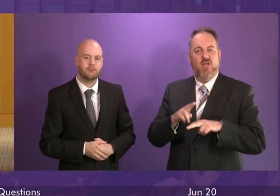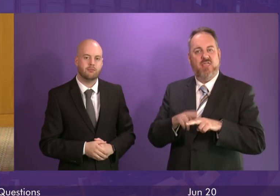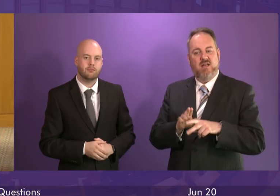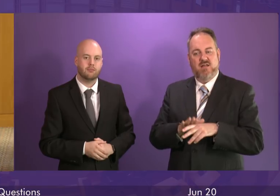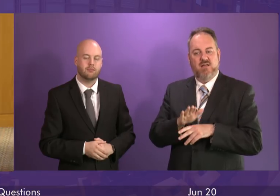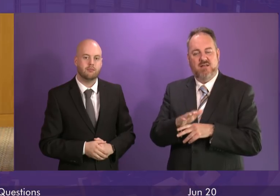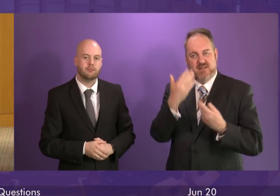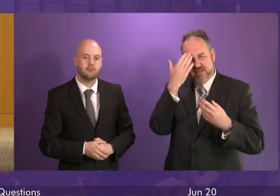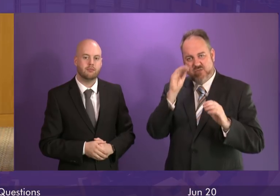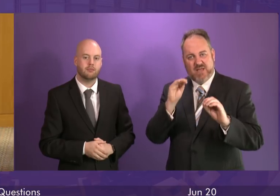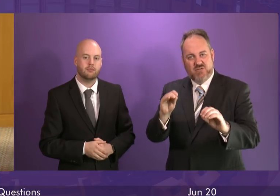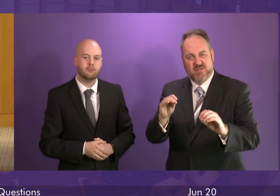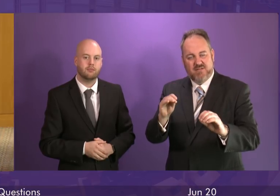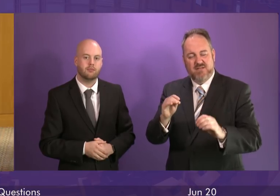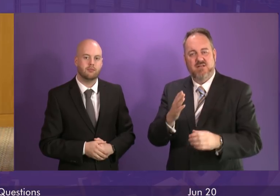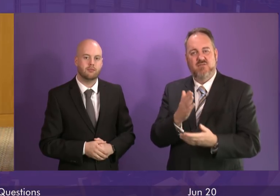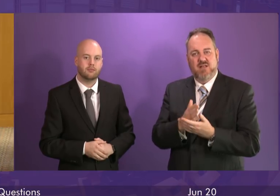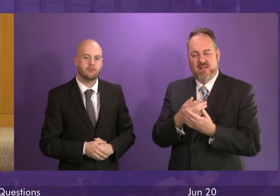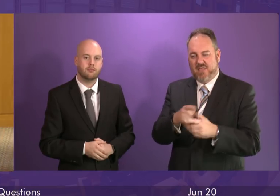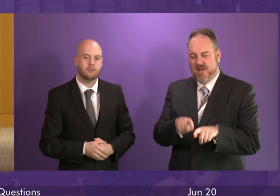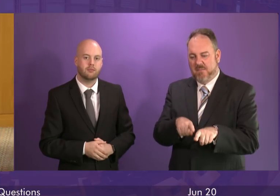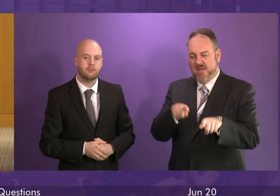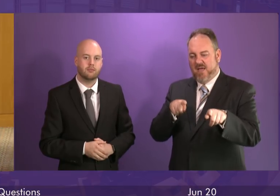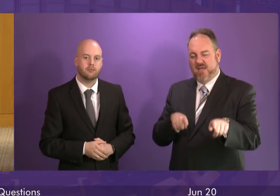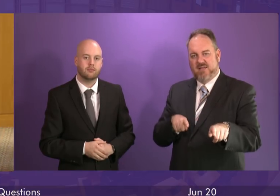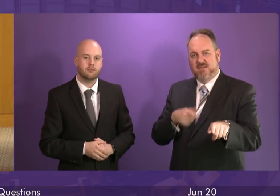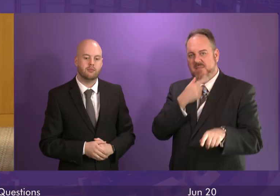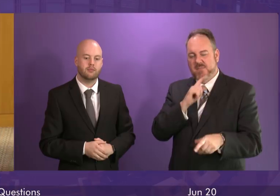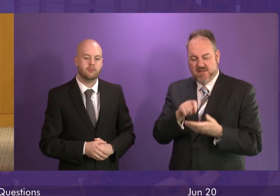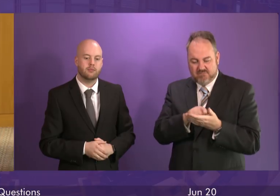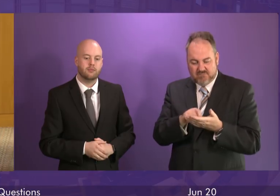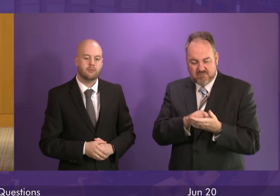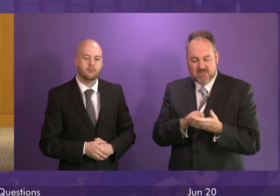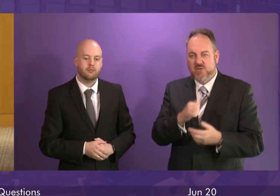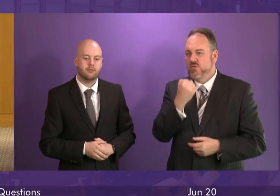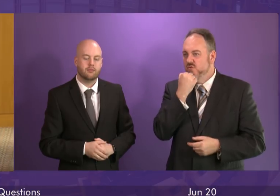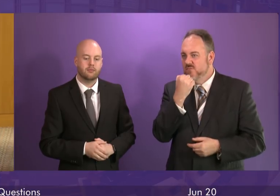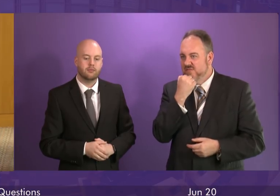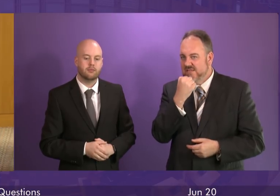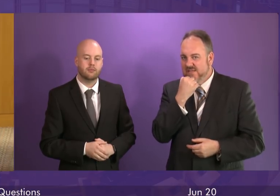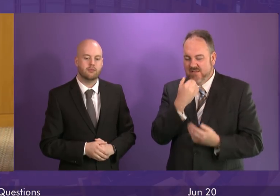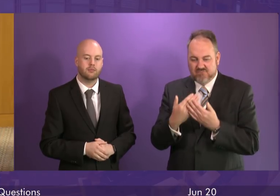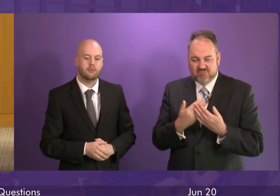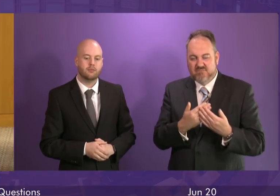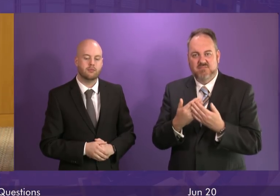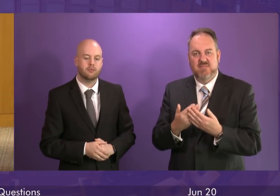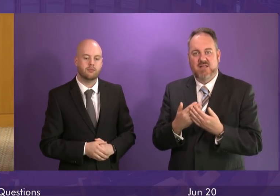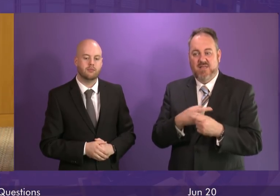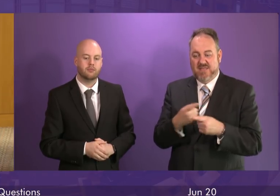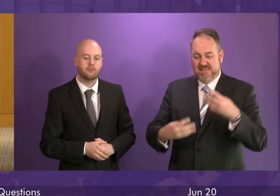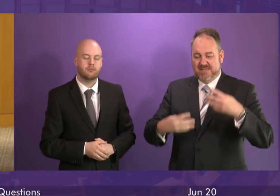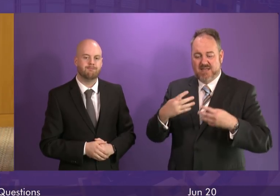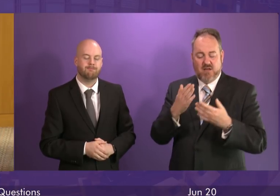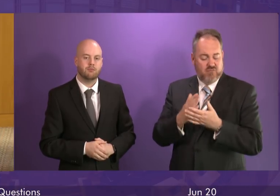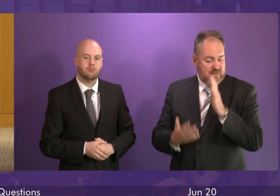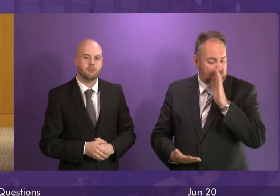and at every level they are behind their peers in literacy and in numeracy. These statistics embarrass me.